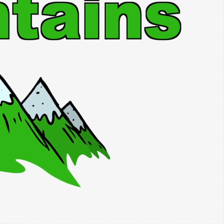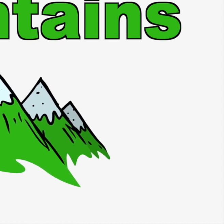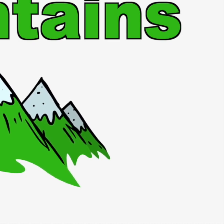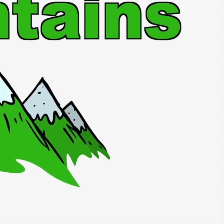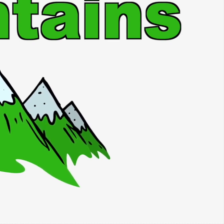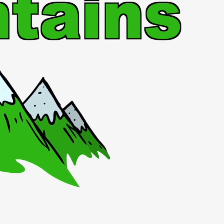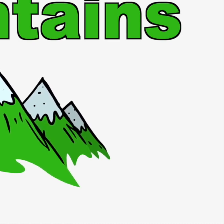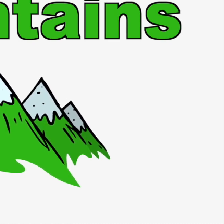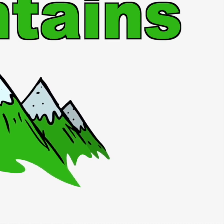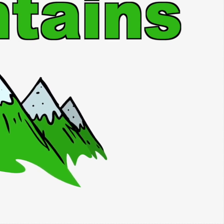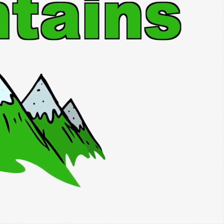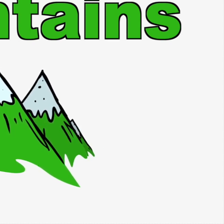Mountains.